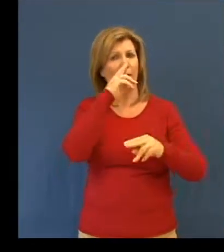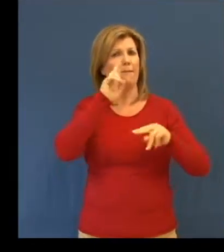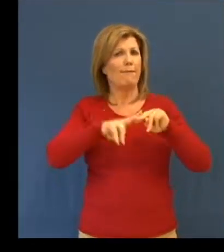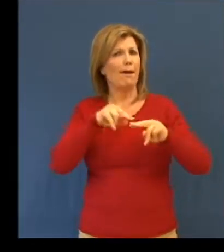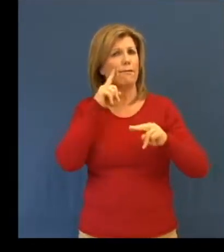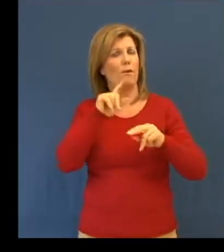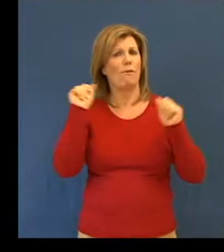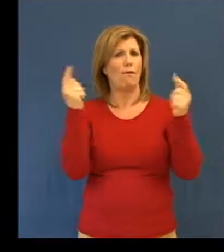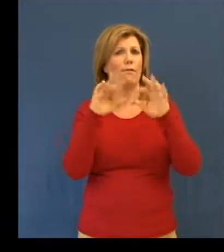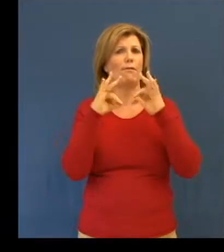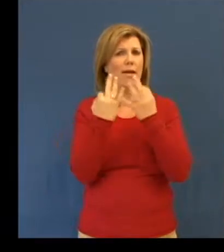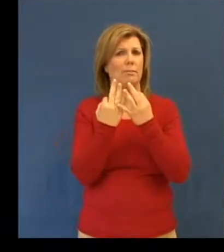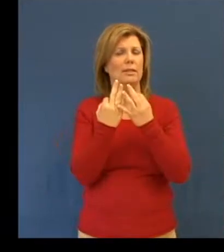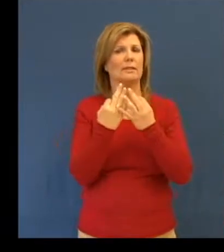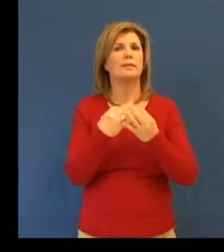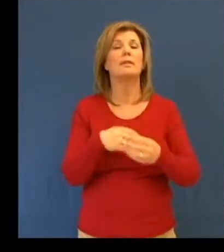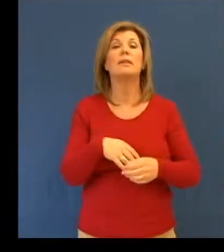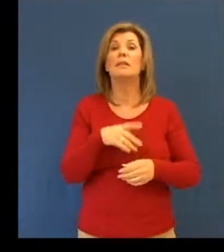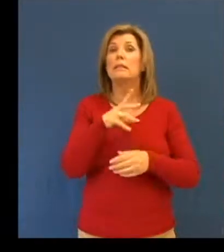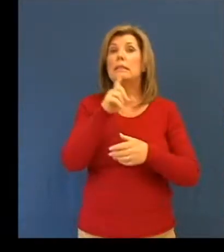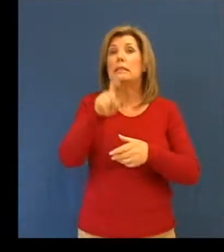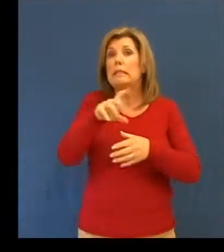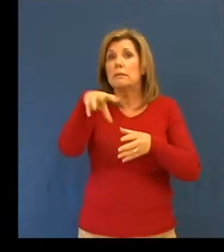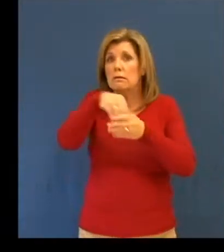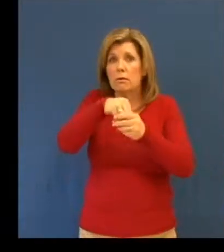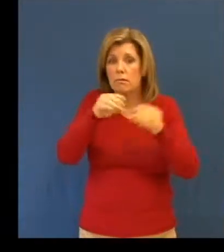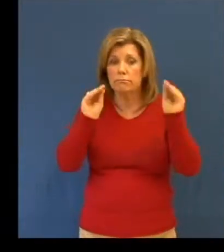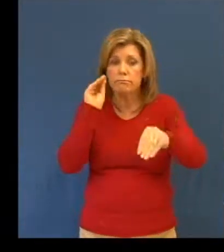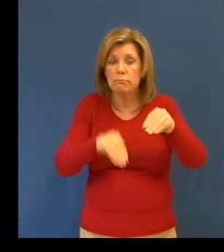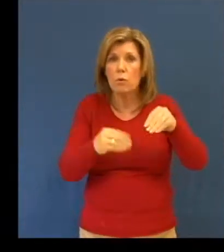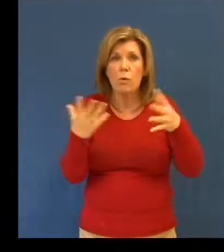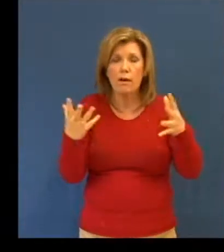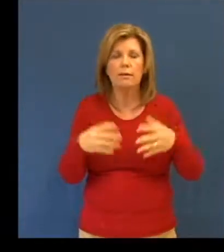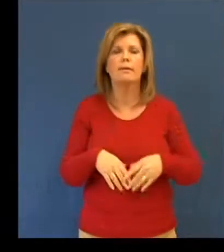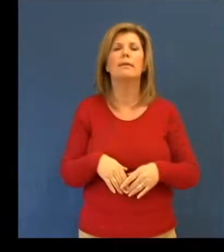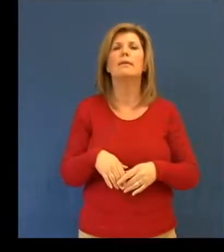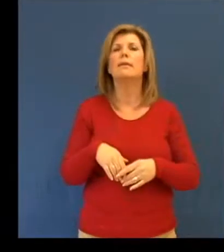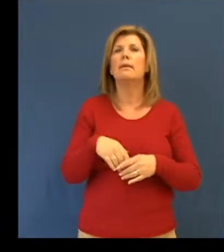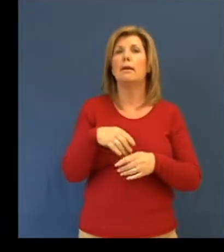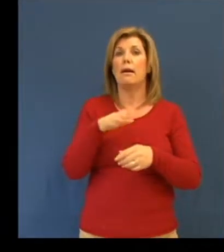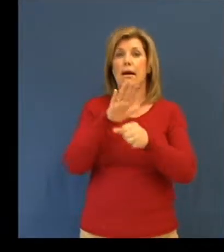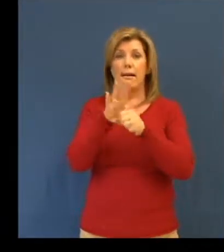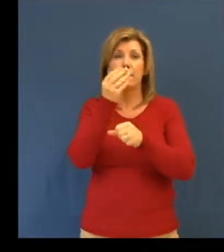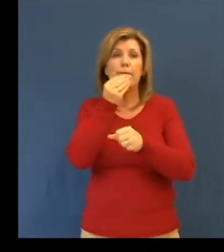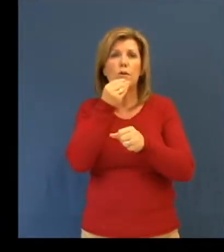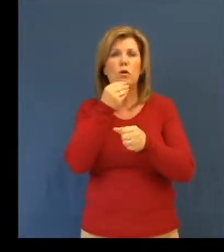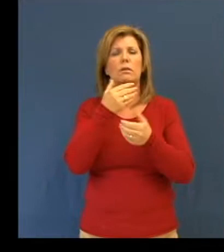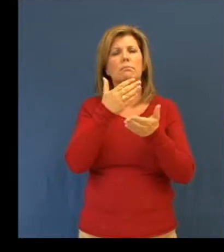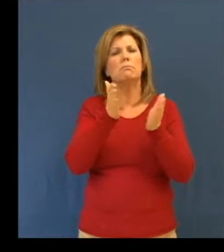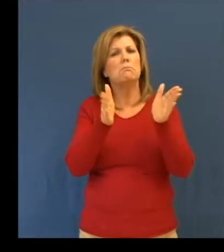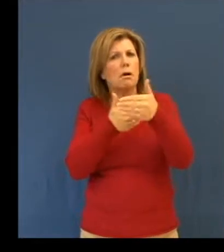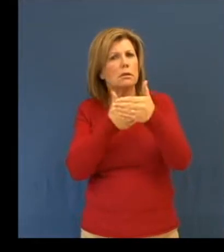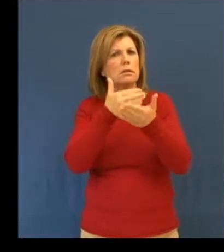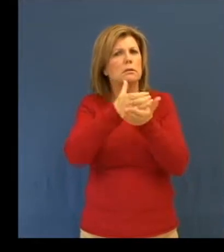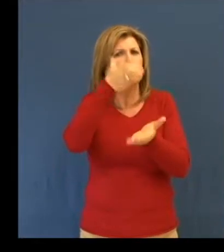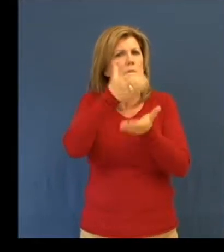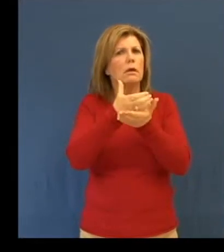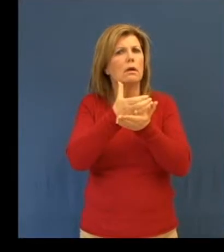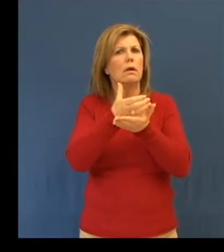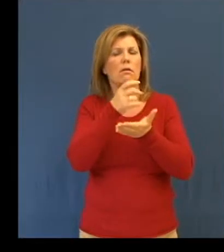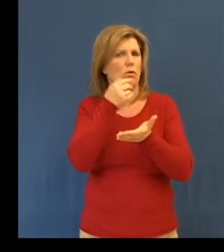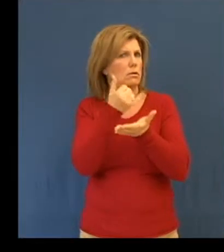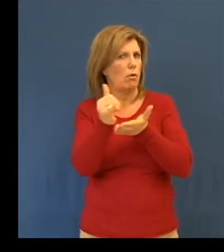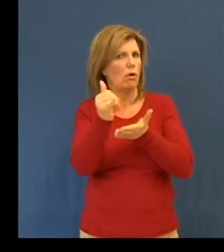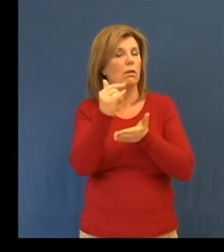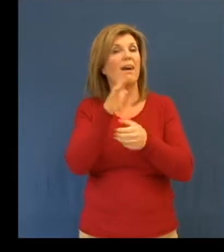Here's what you should include in your family's emergency kit. A 72-hour supply of non-perishable